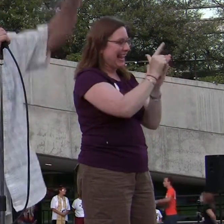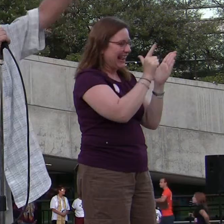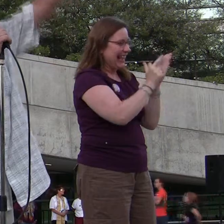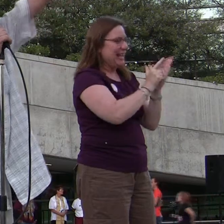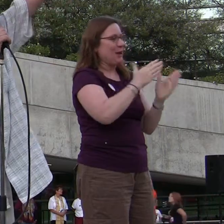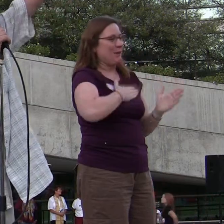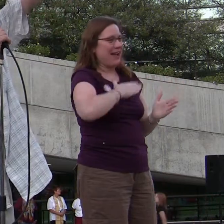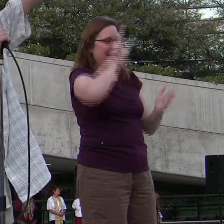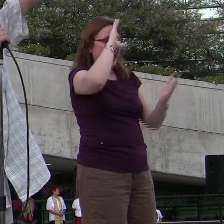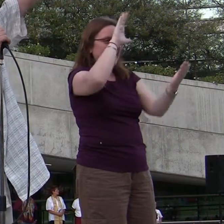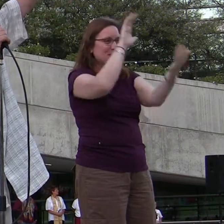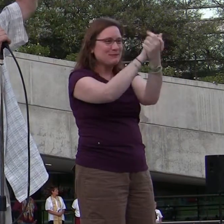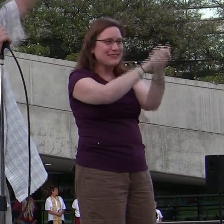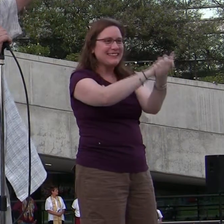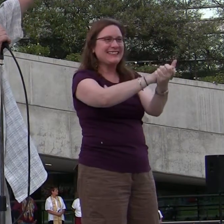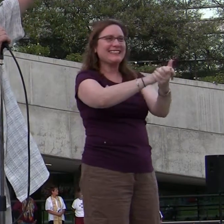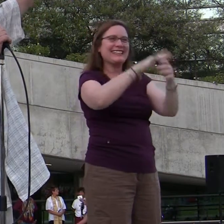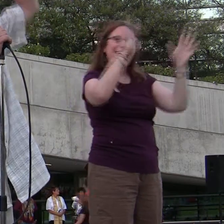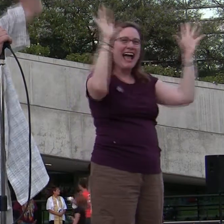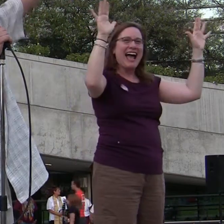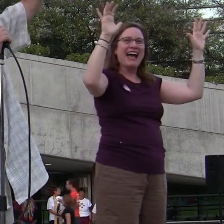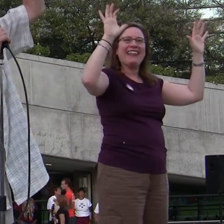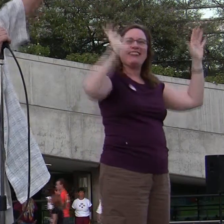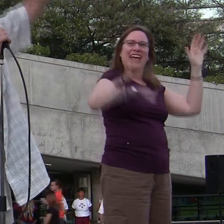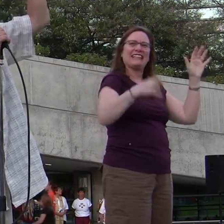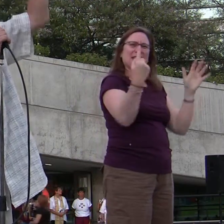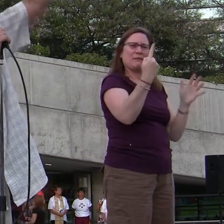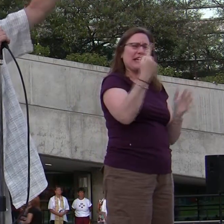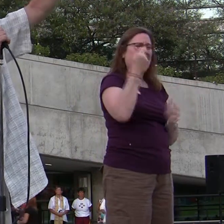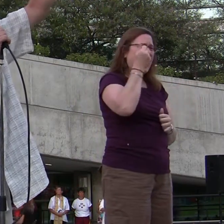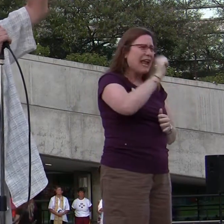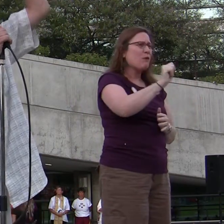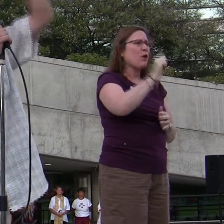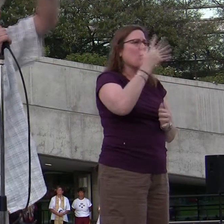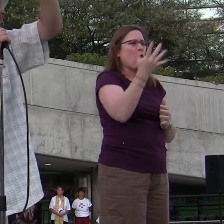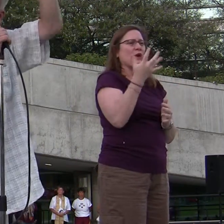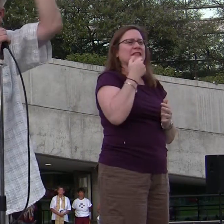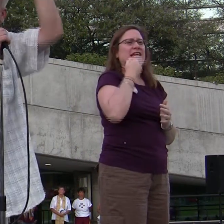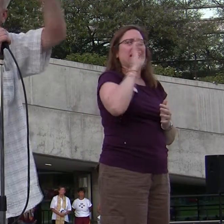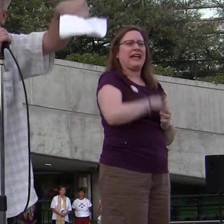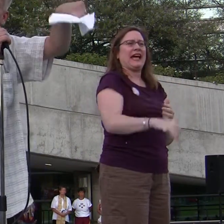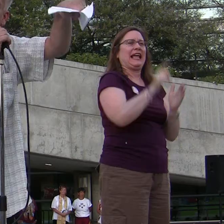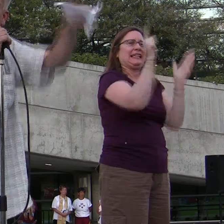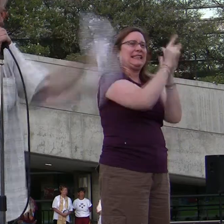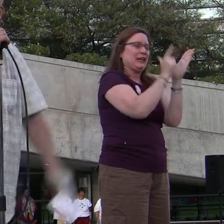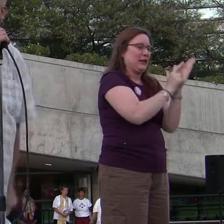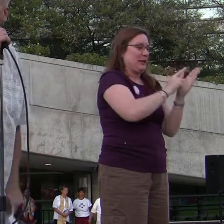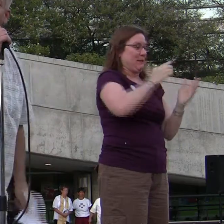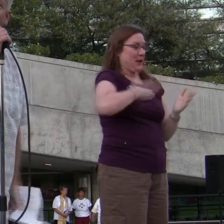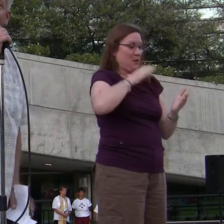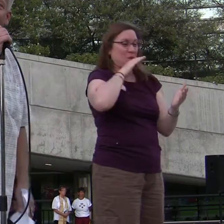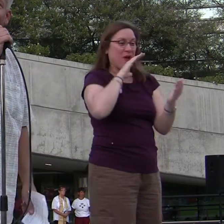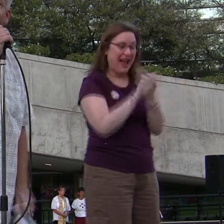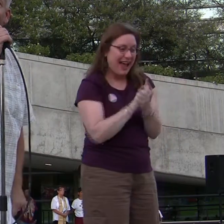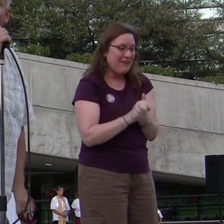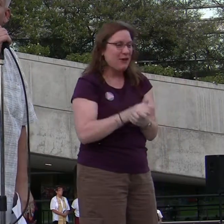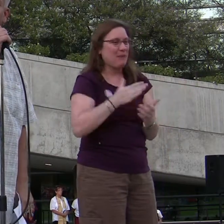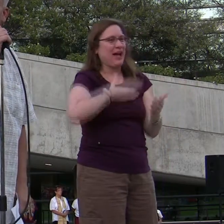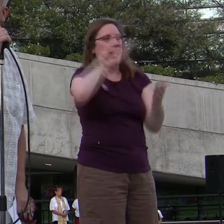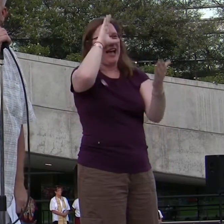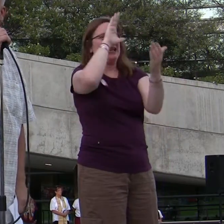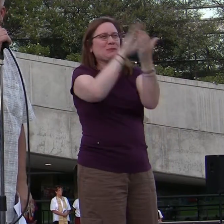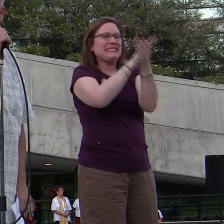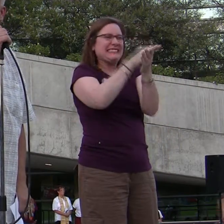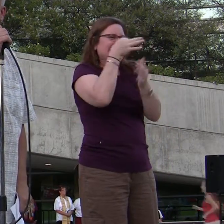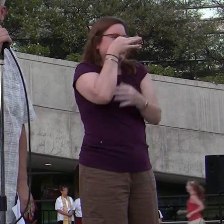And that is something that I hope anybody who wants to be able to say that or legally their wife can say it in the near